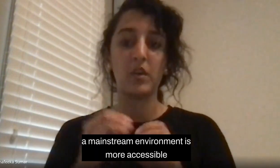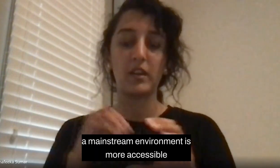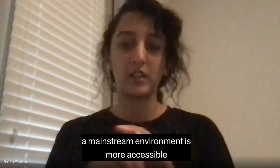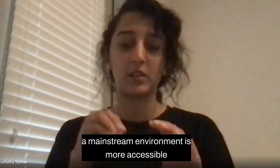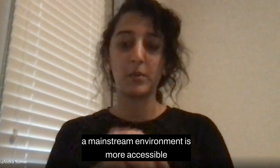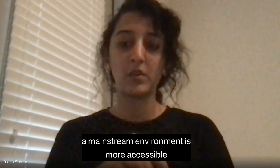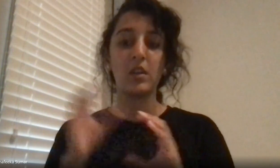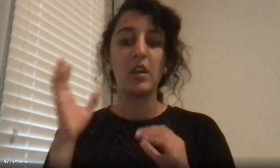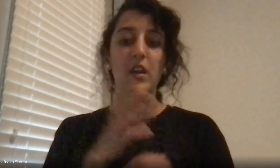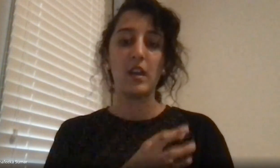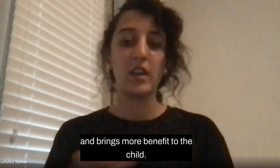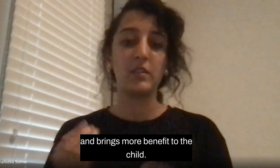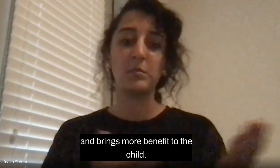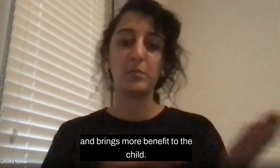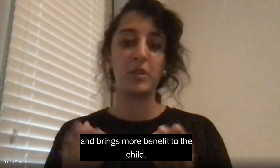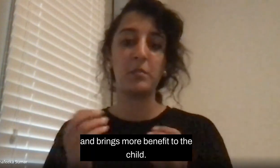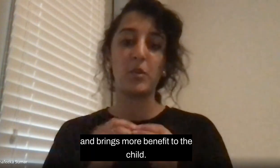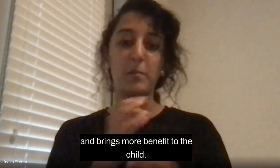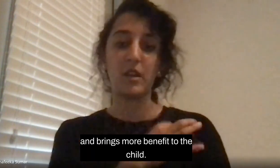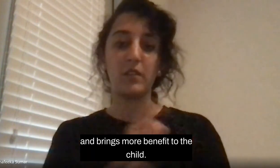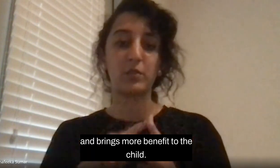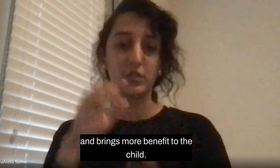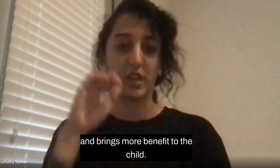accessible, and being more benefit to the shadow.